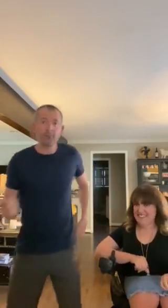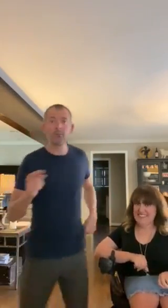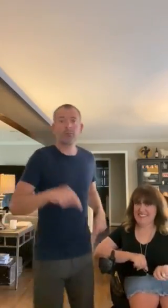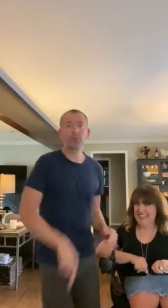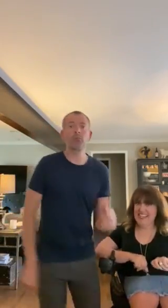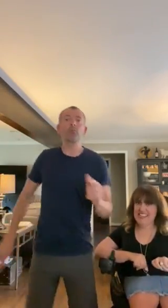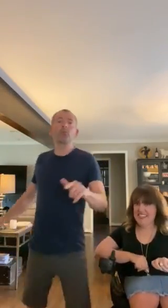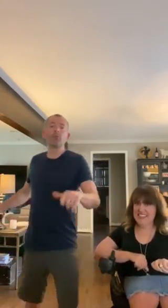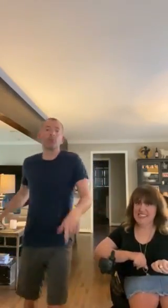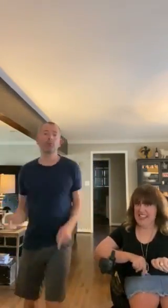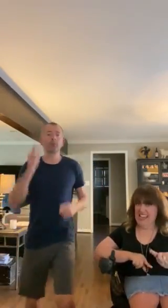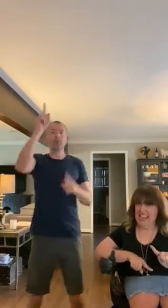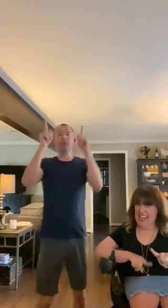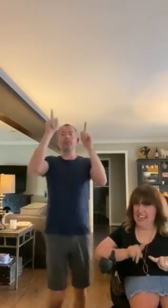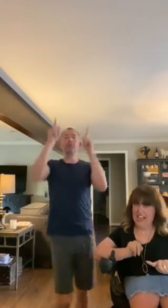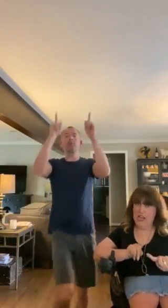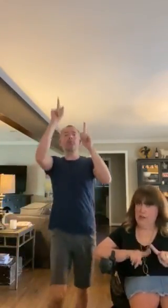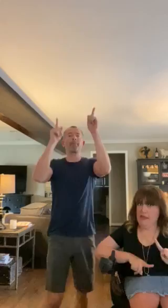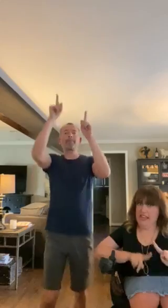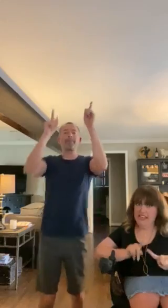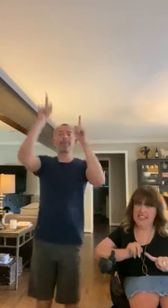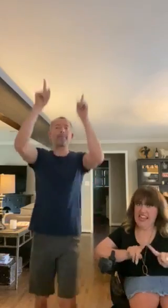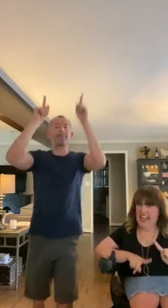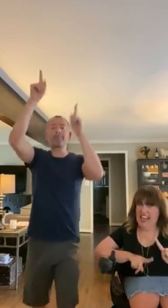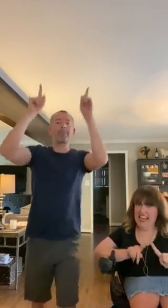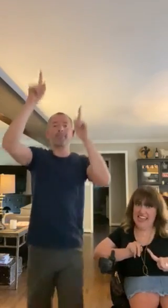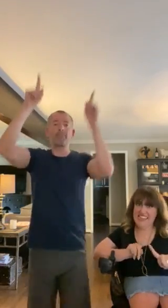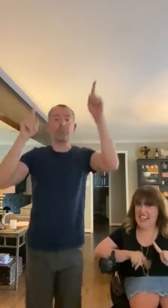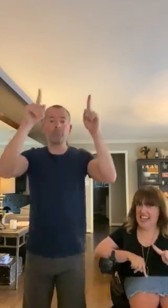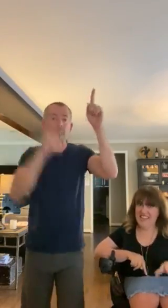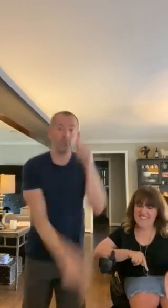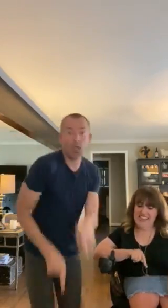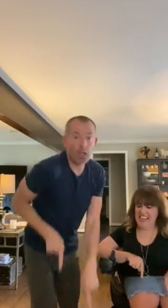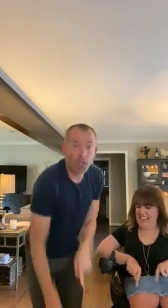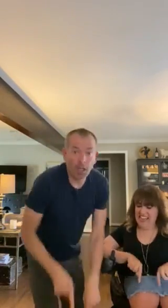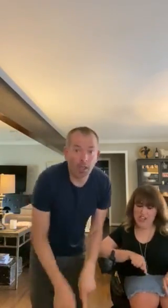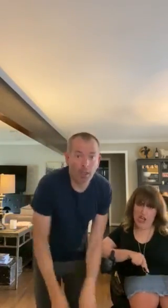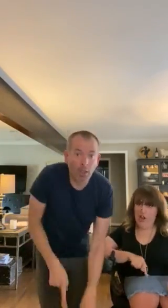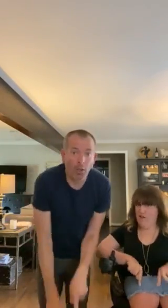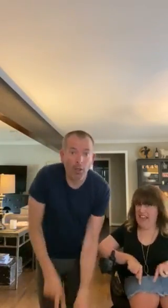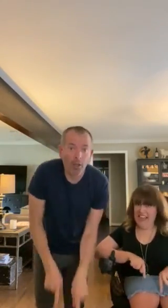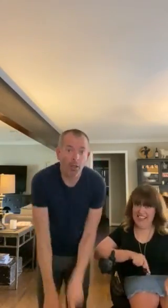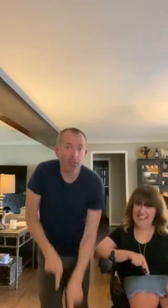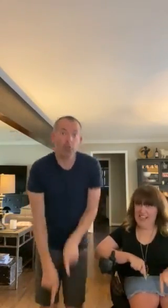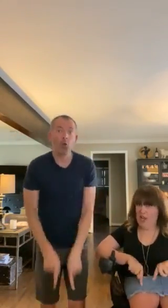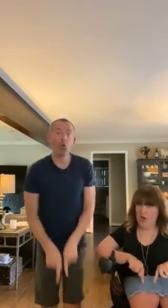oh baby there ain't no mountain high enough ain't no valley low